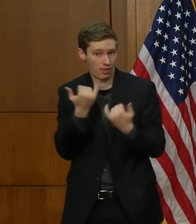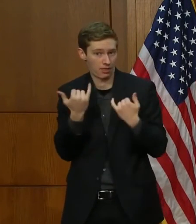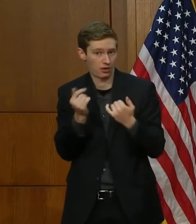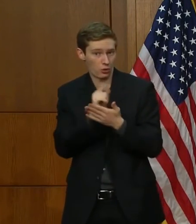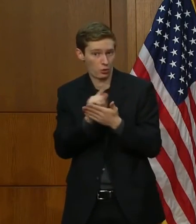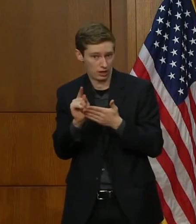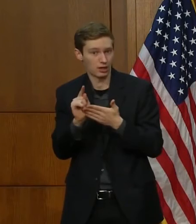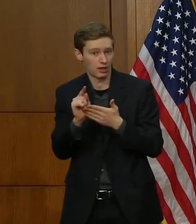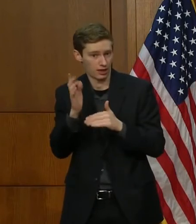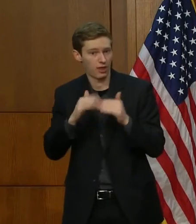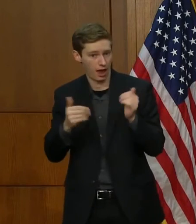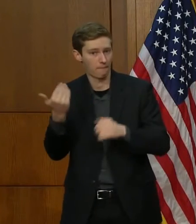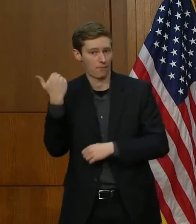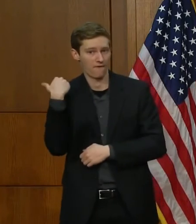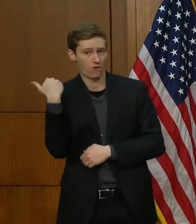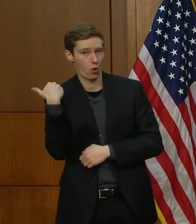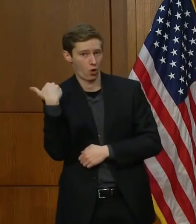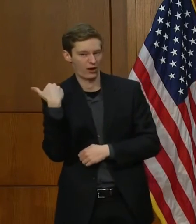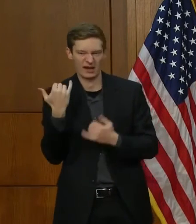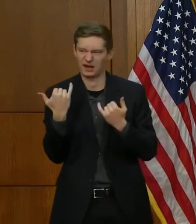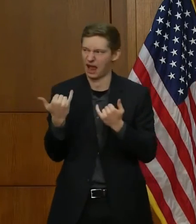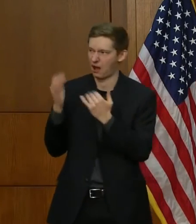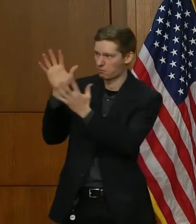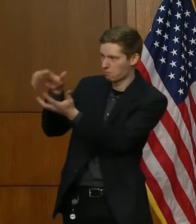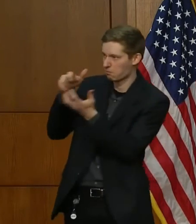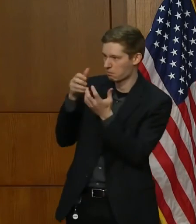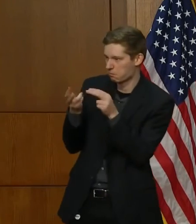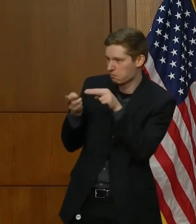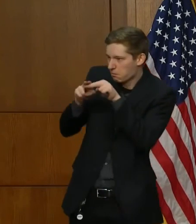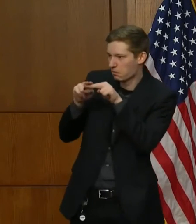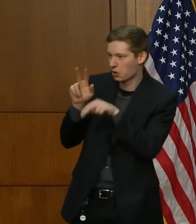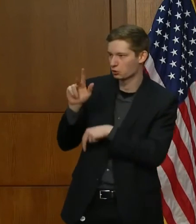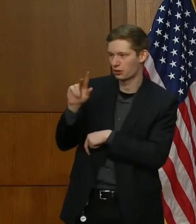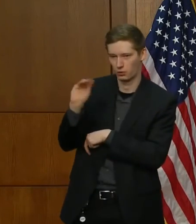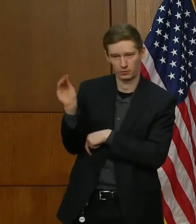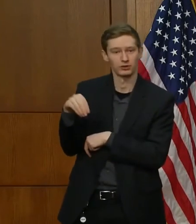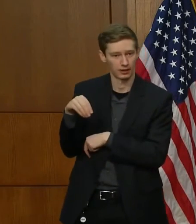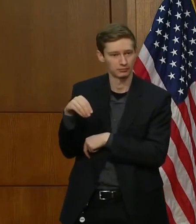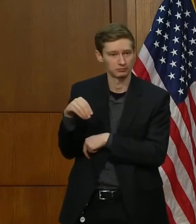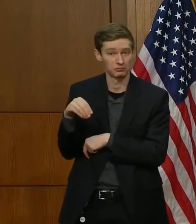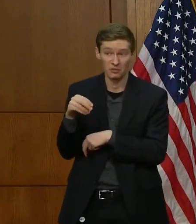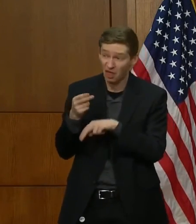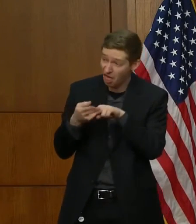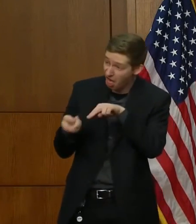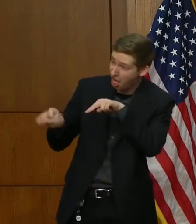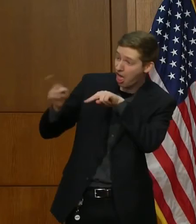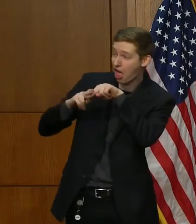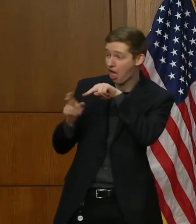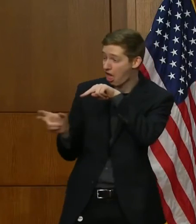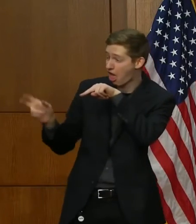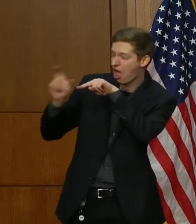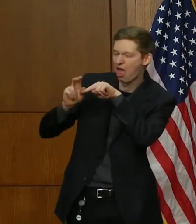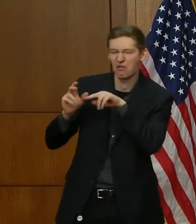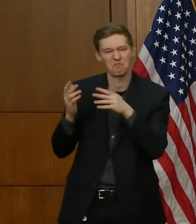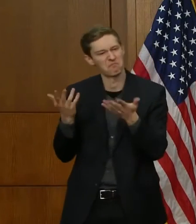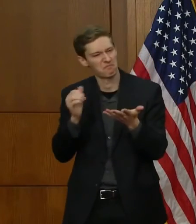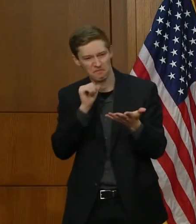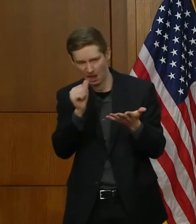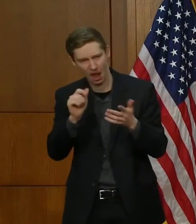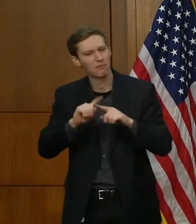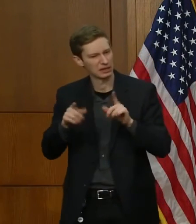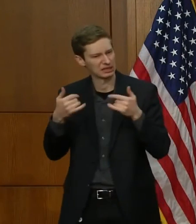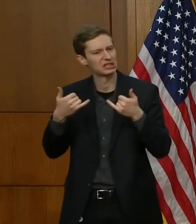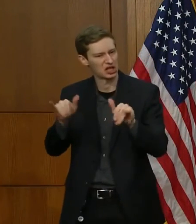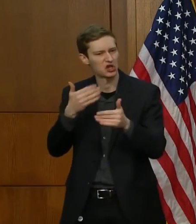before. It's still not a huge jump, but it's a step in the right direction. We talked last week